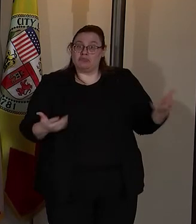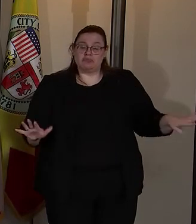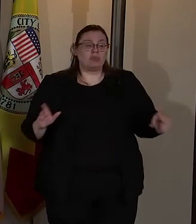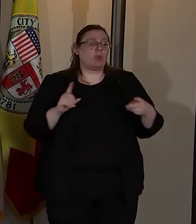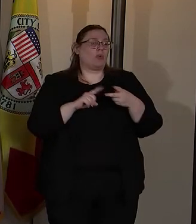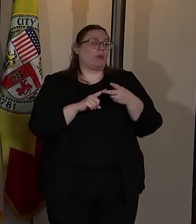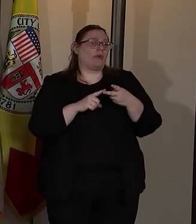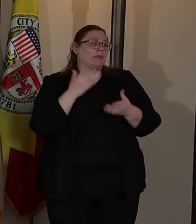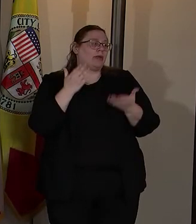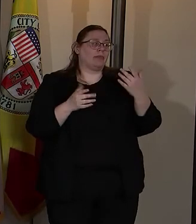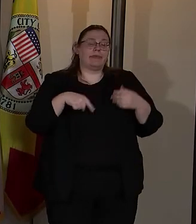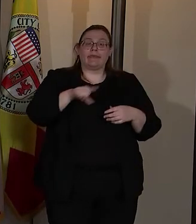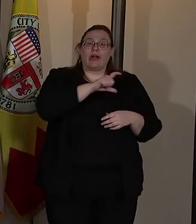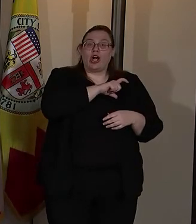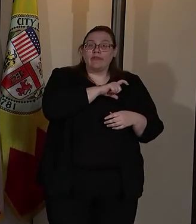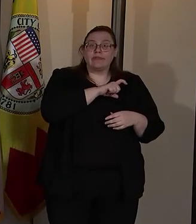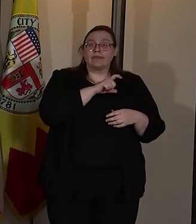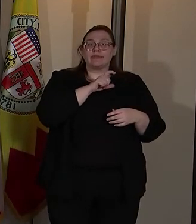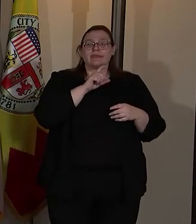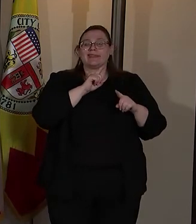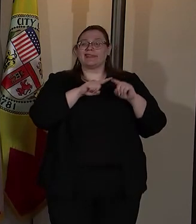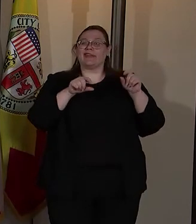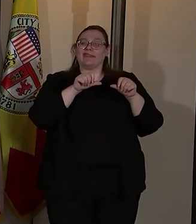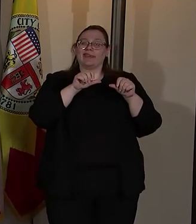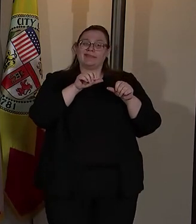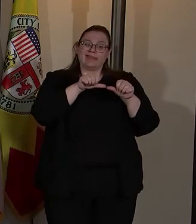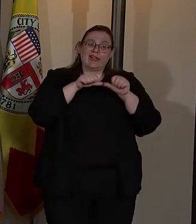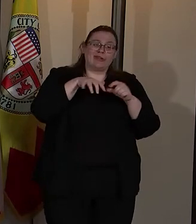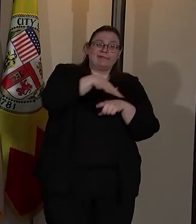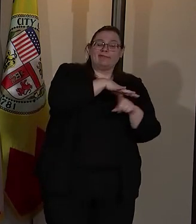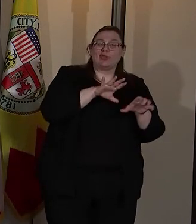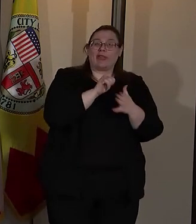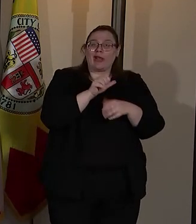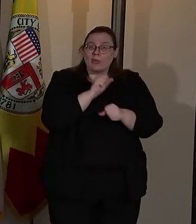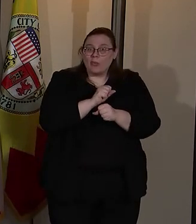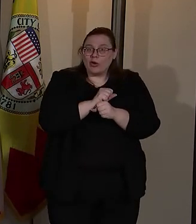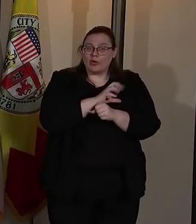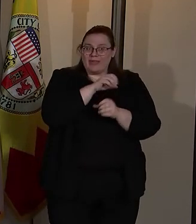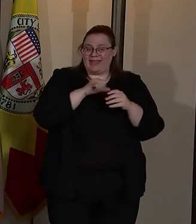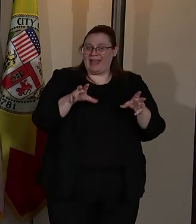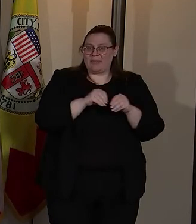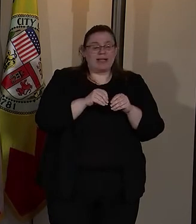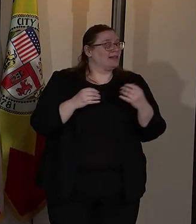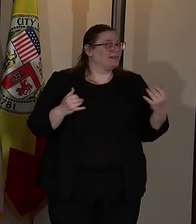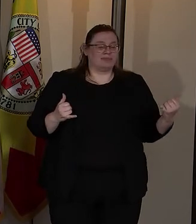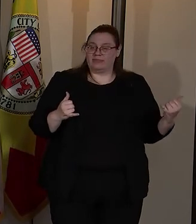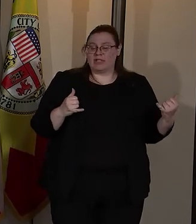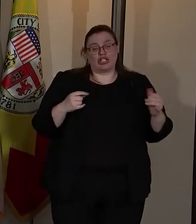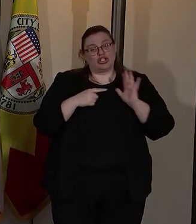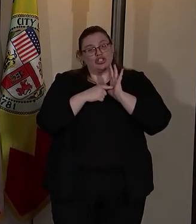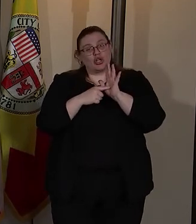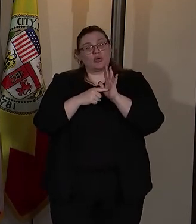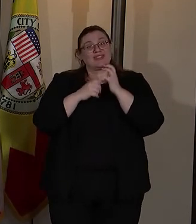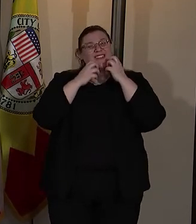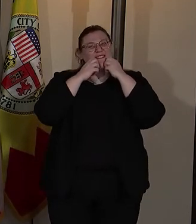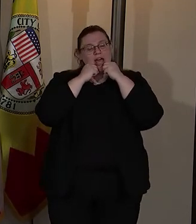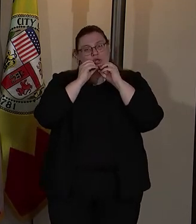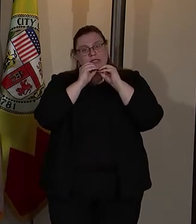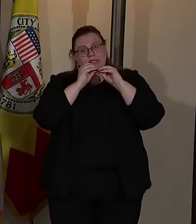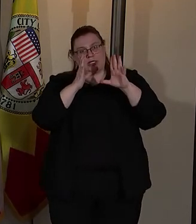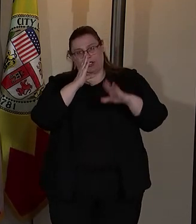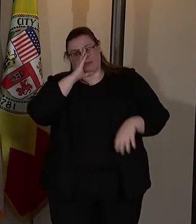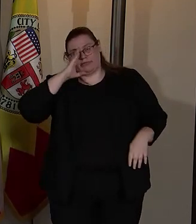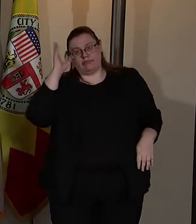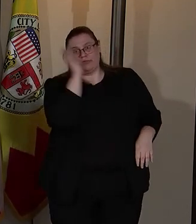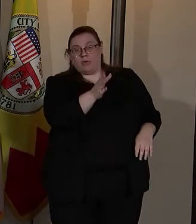those officers in a given geographic division who will do those work in that meeting. This now says this is a value straight through all